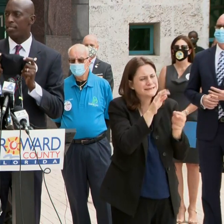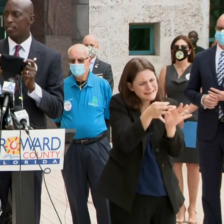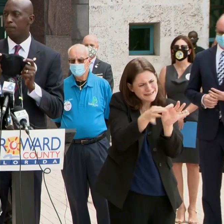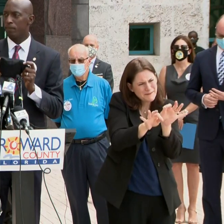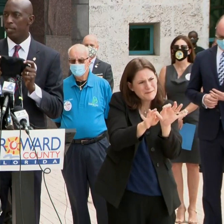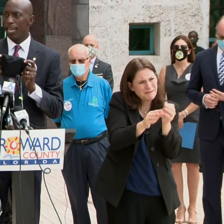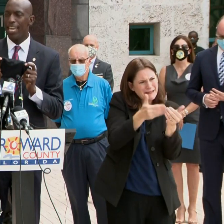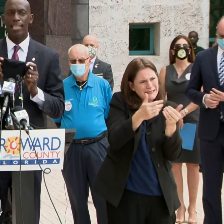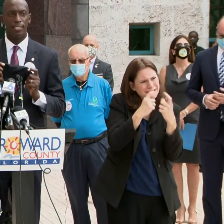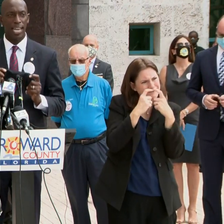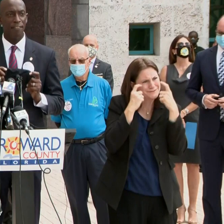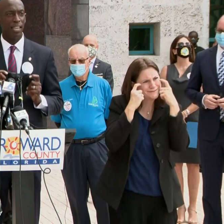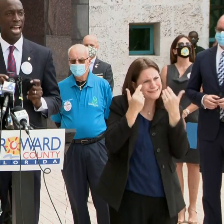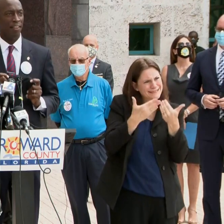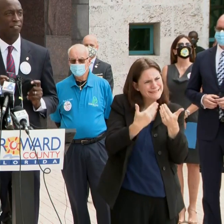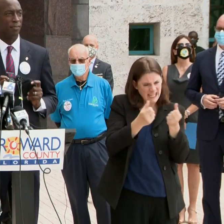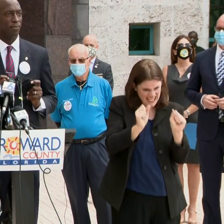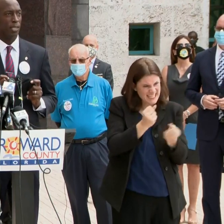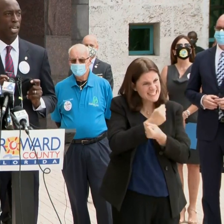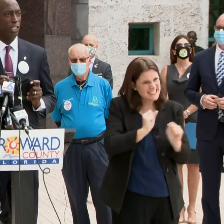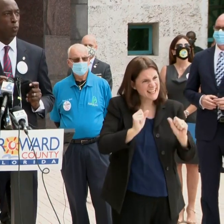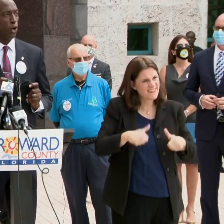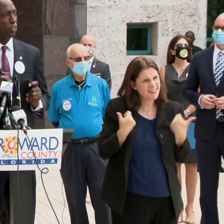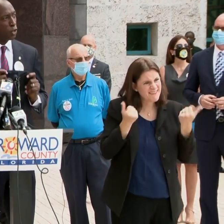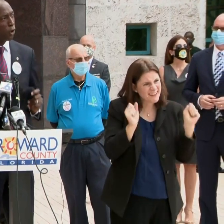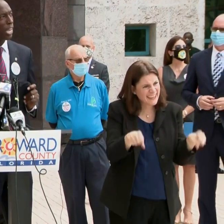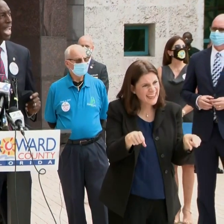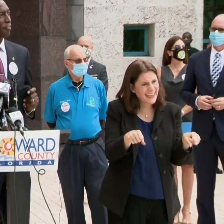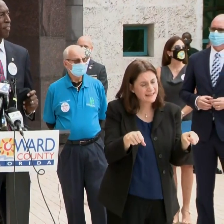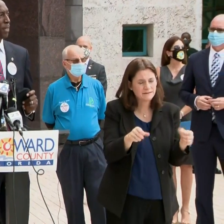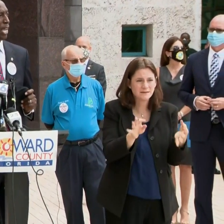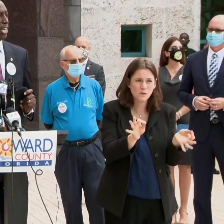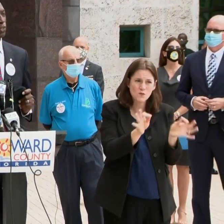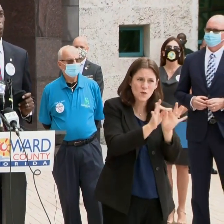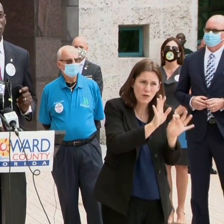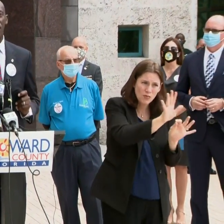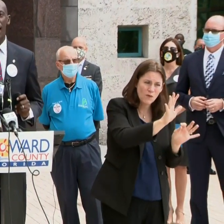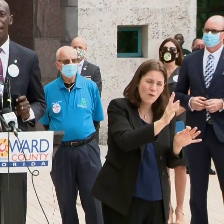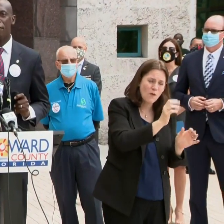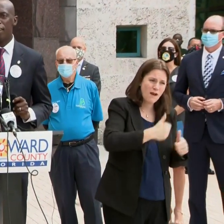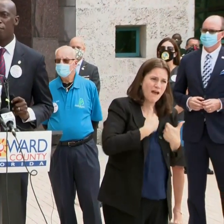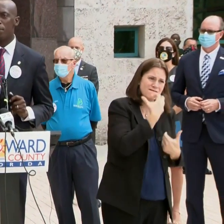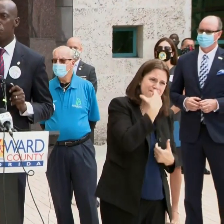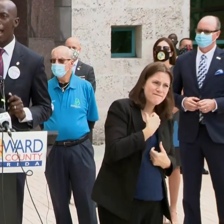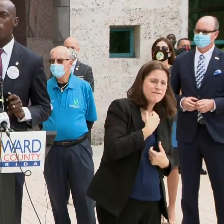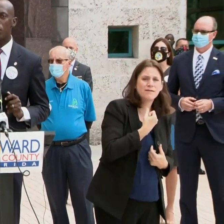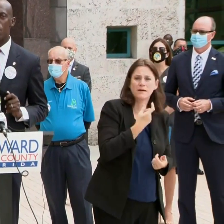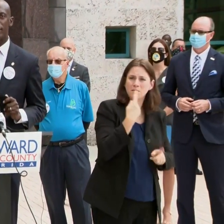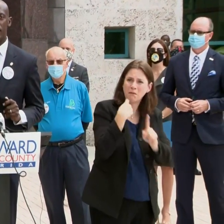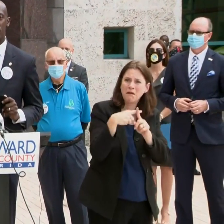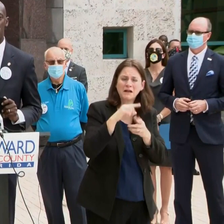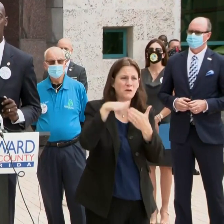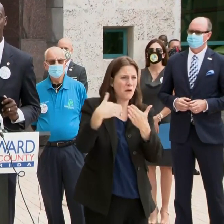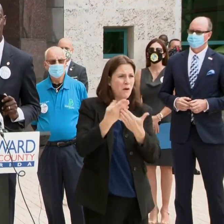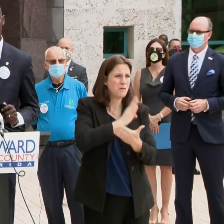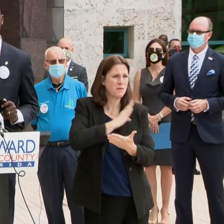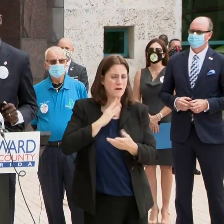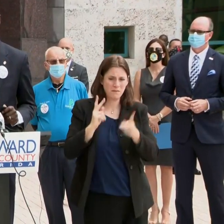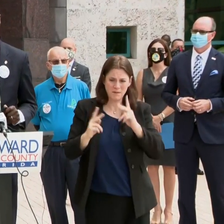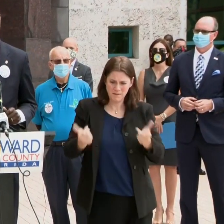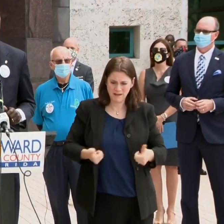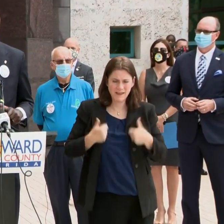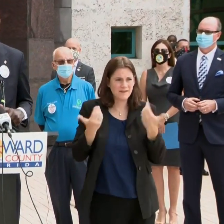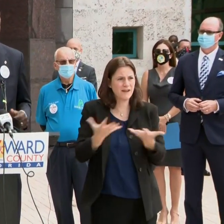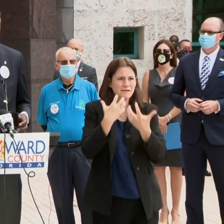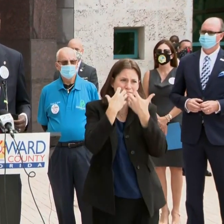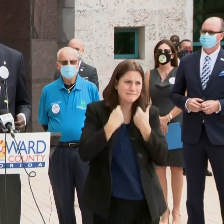fabrics. It can save a life. It's worth your life and it's worth the life of every Broward resident. So I'd to thank